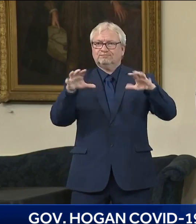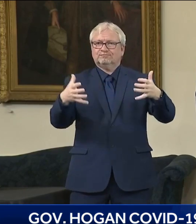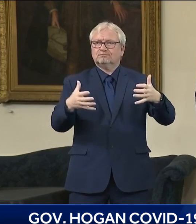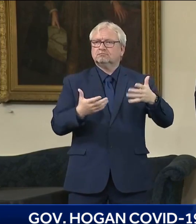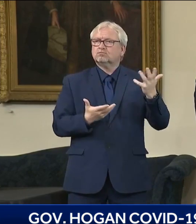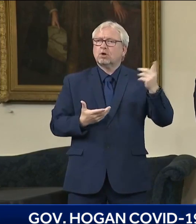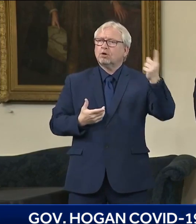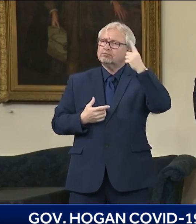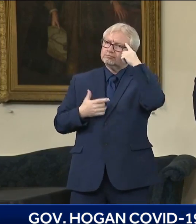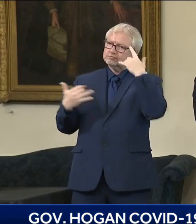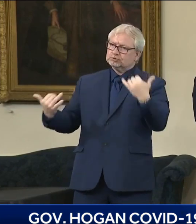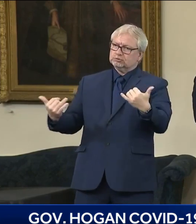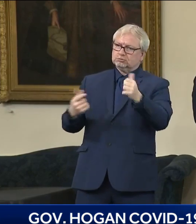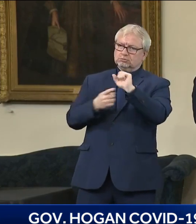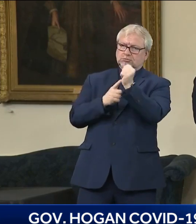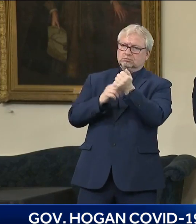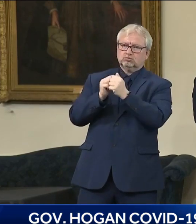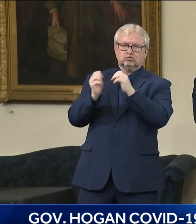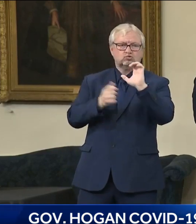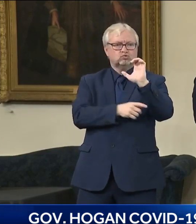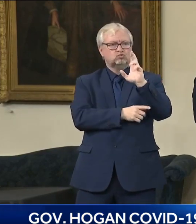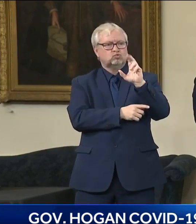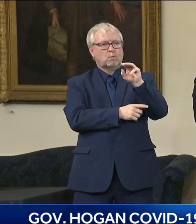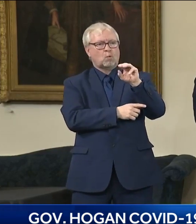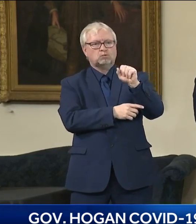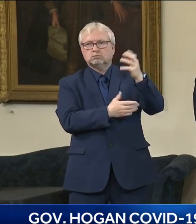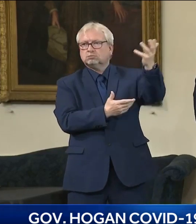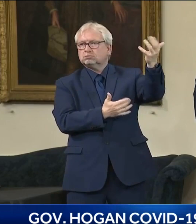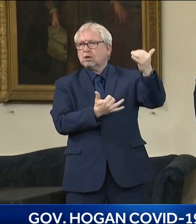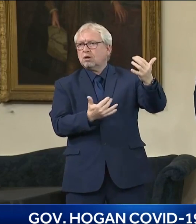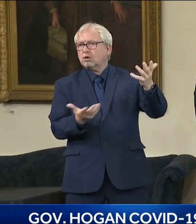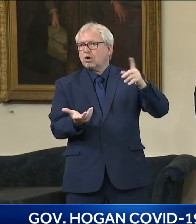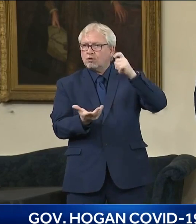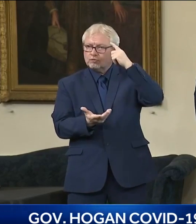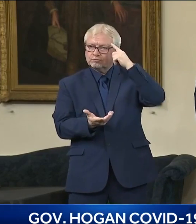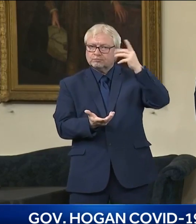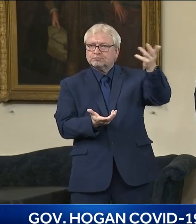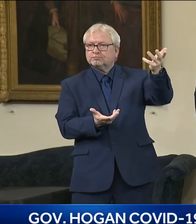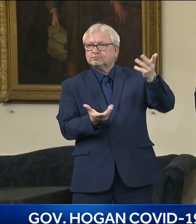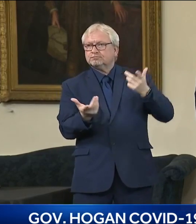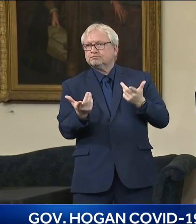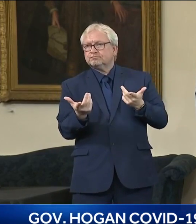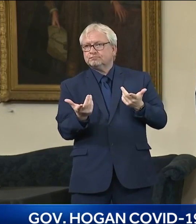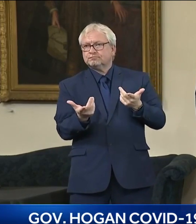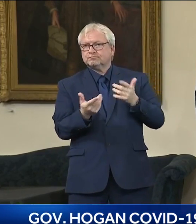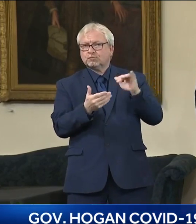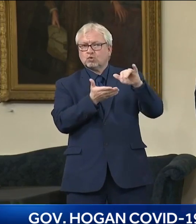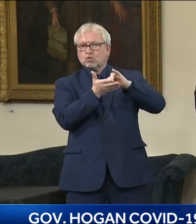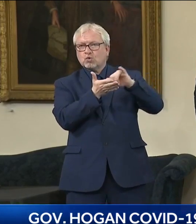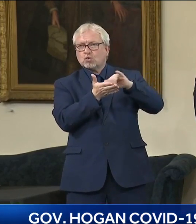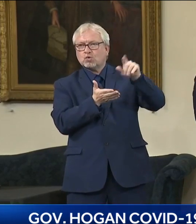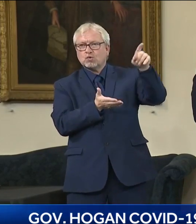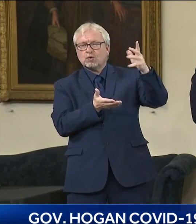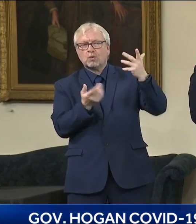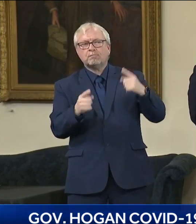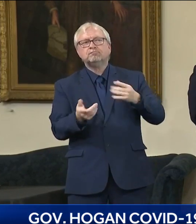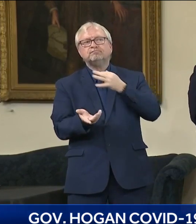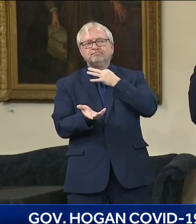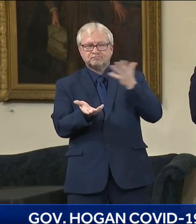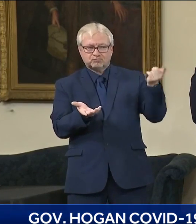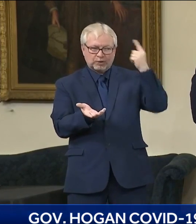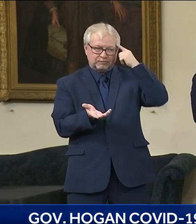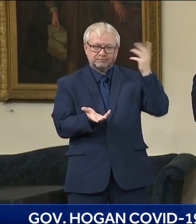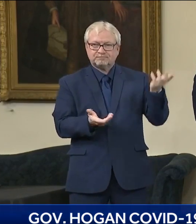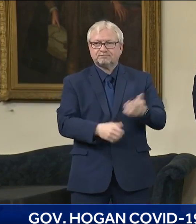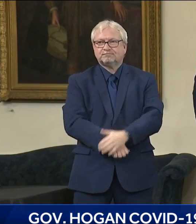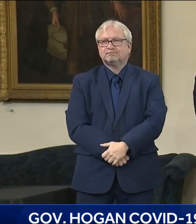obviously these are serious allegations against the governor and they need to be looked into. There's